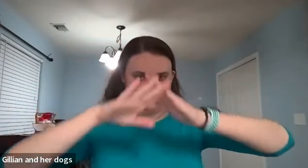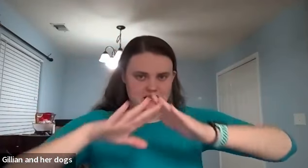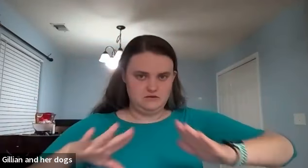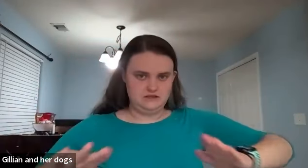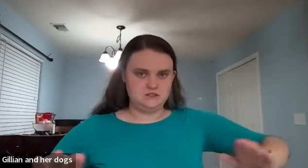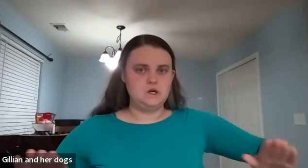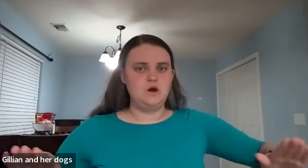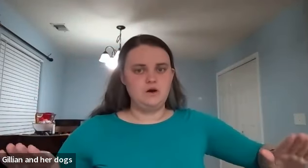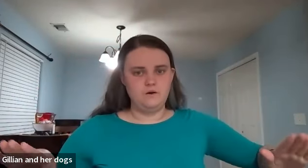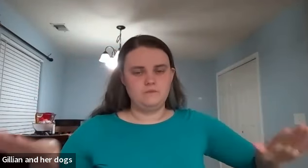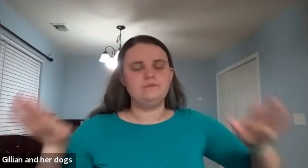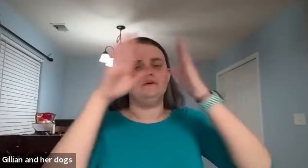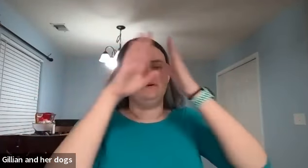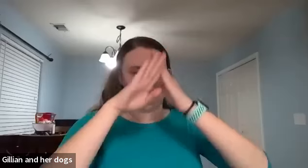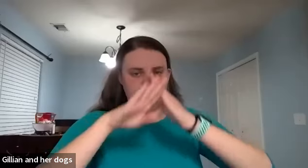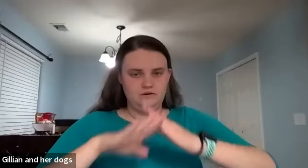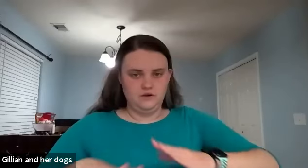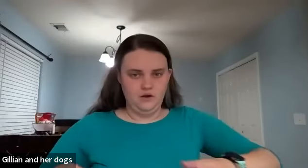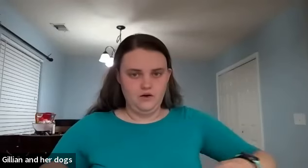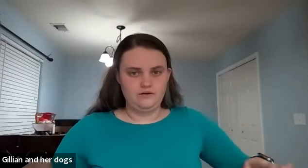down it's calm calm